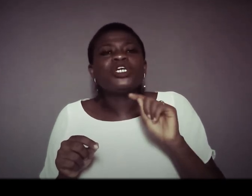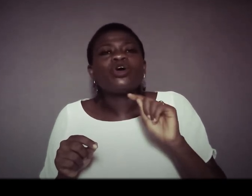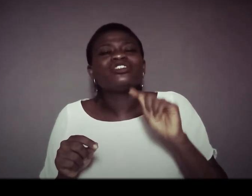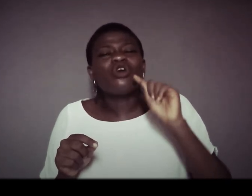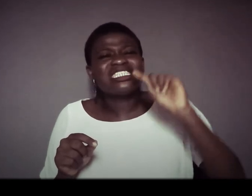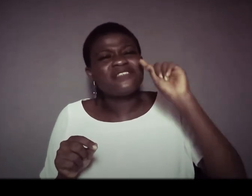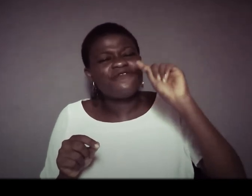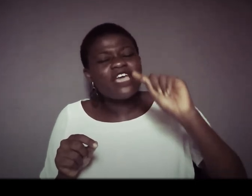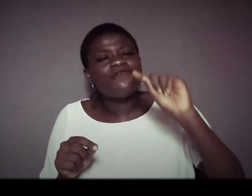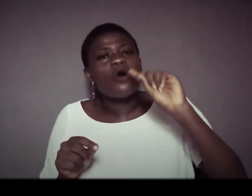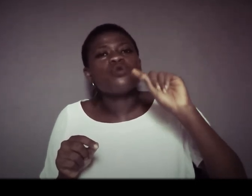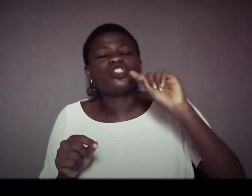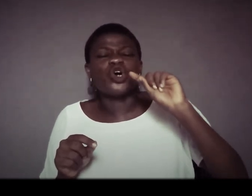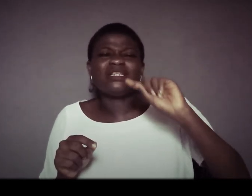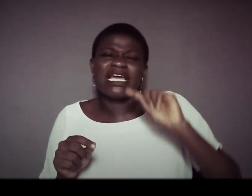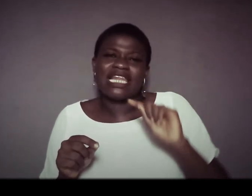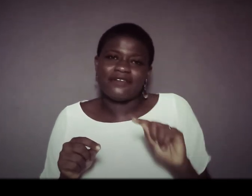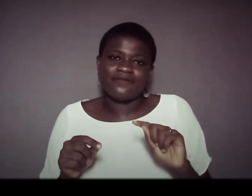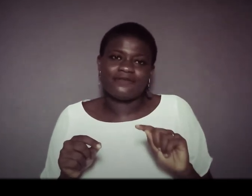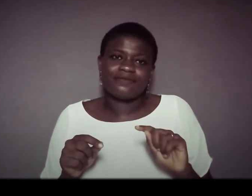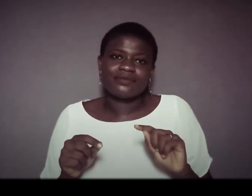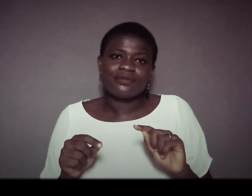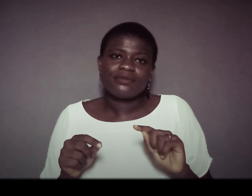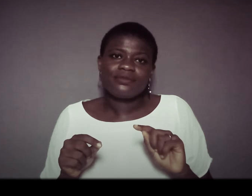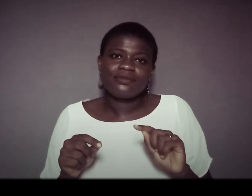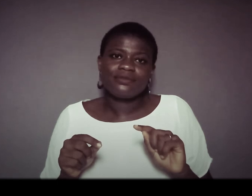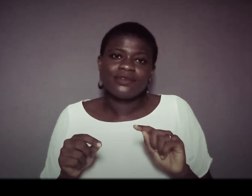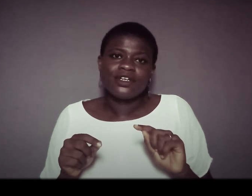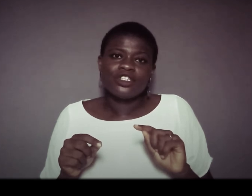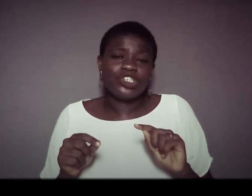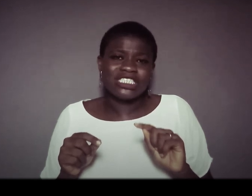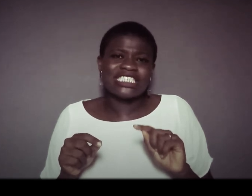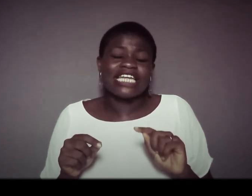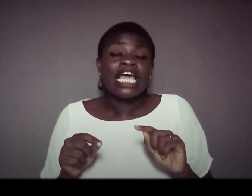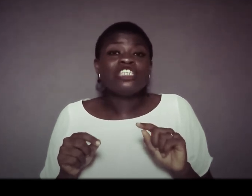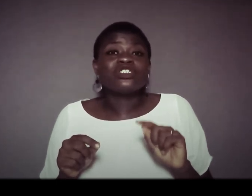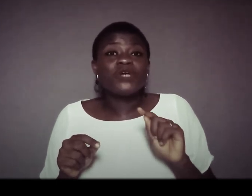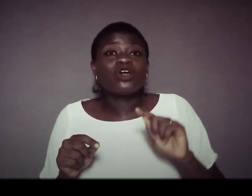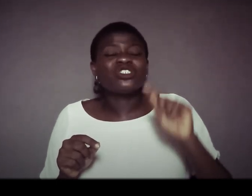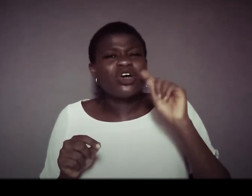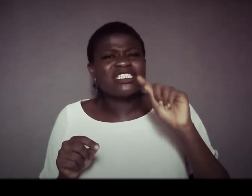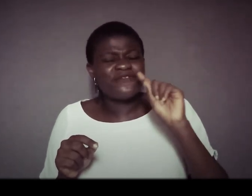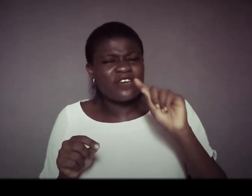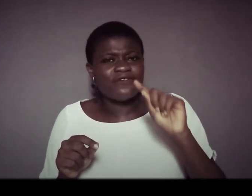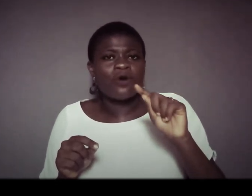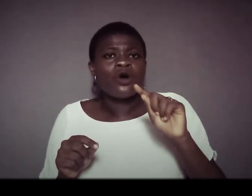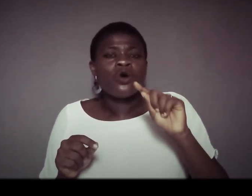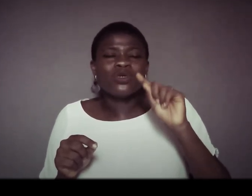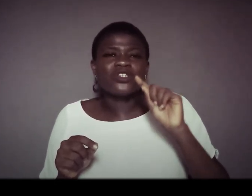because god's favor was on my life do you understand it was because god's favor was on